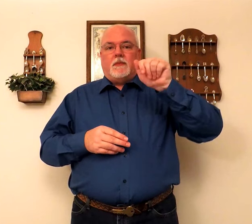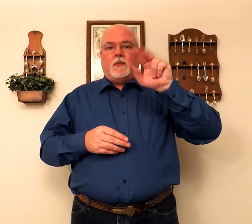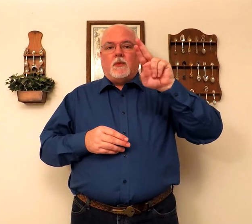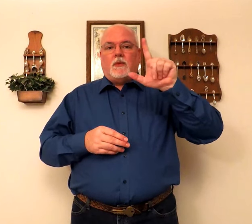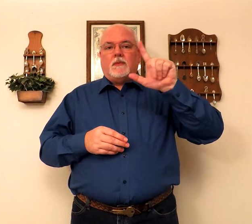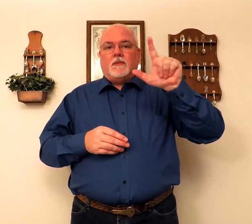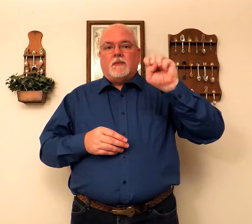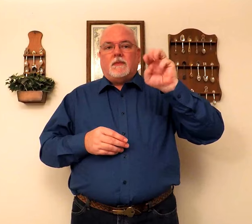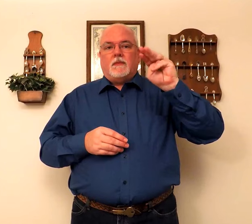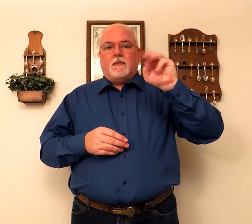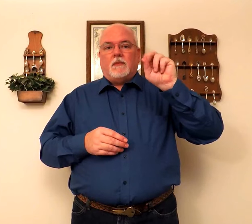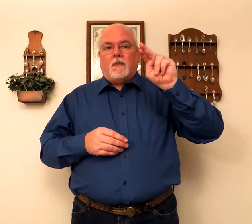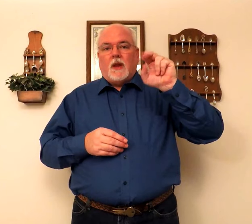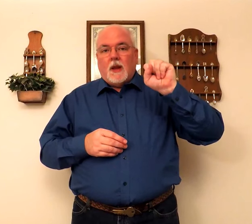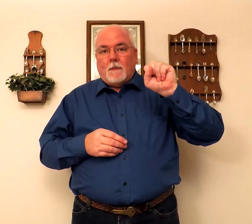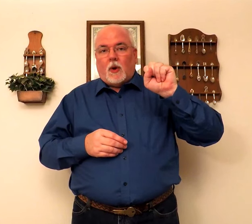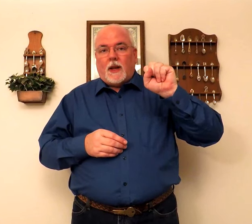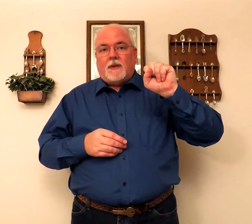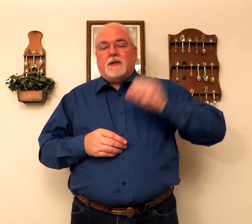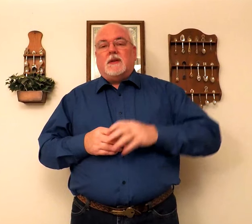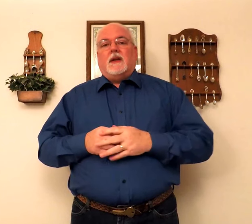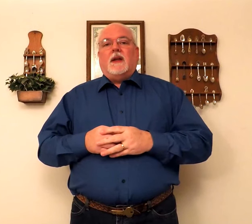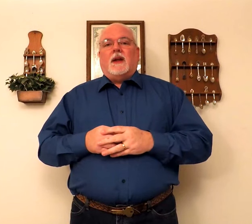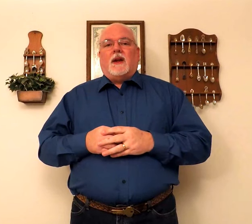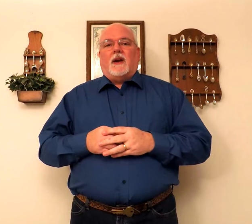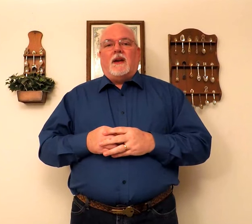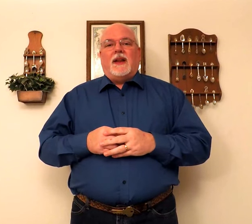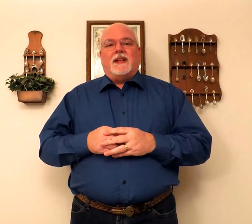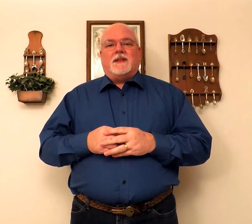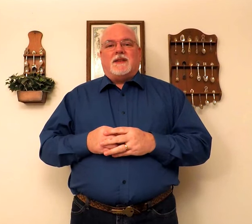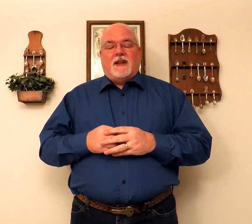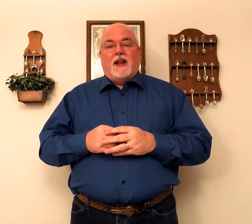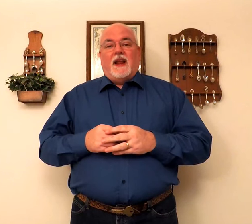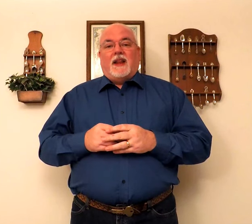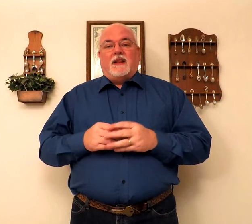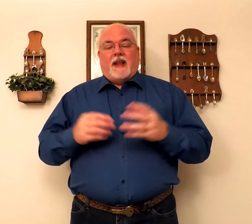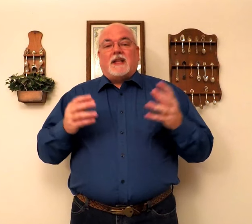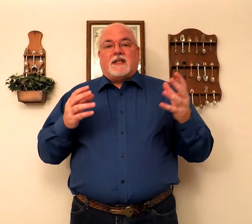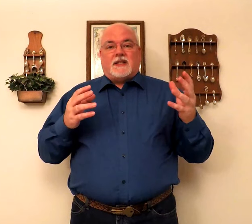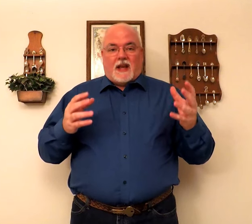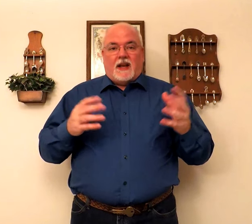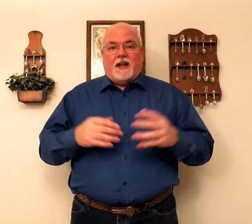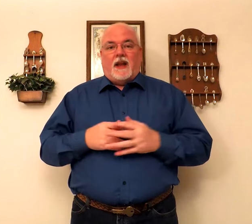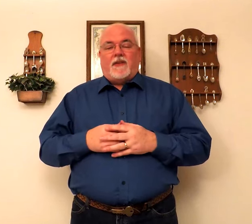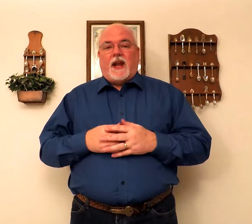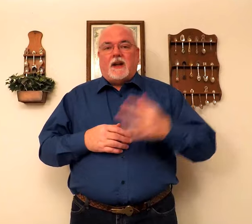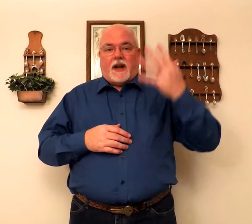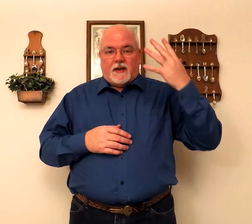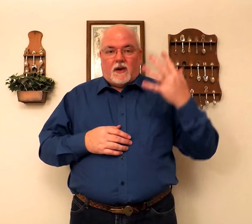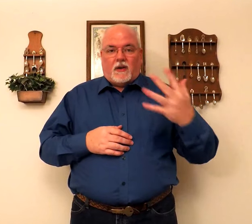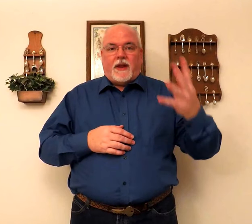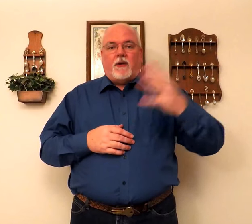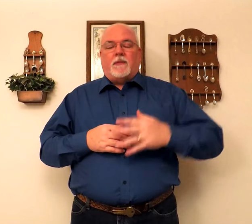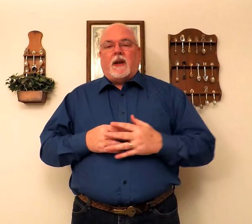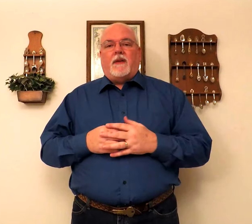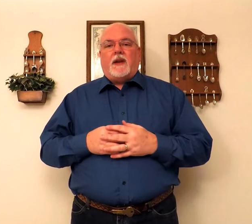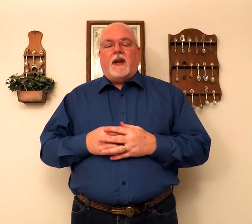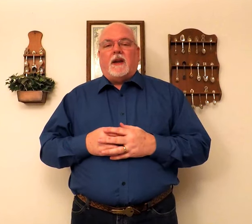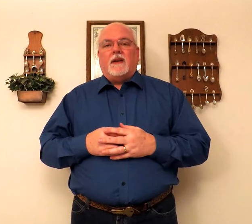Paul Lemon. All right? That's, that's signing left-handed. I get all of that with my left hand.